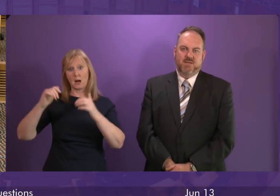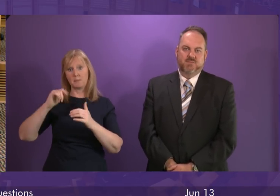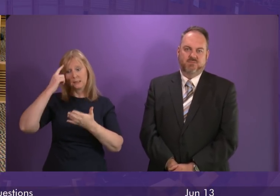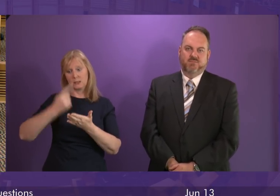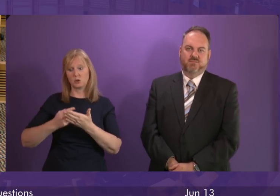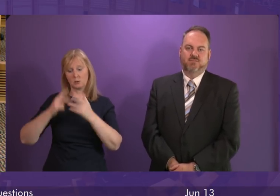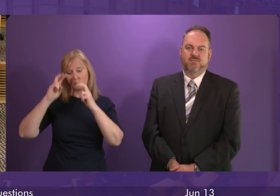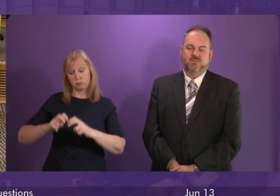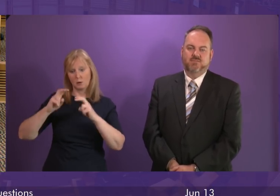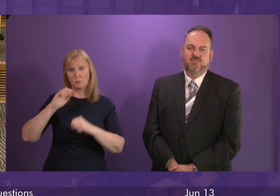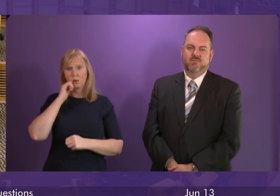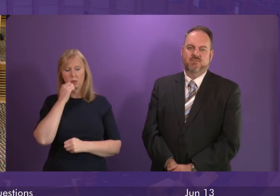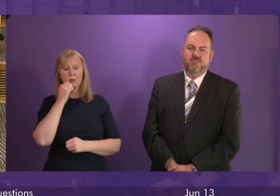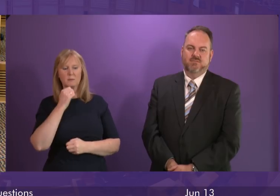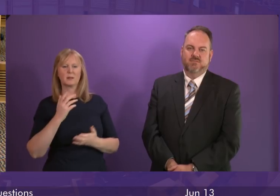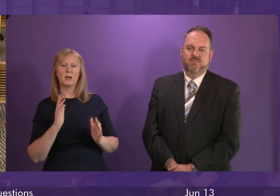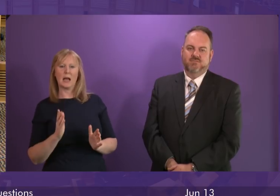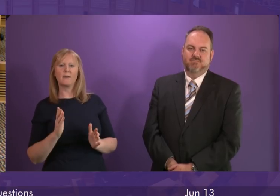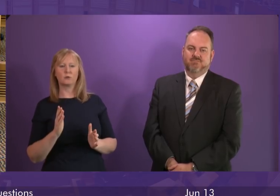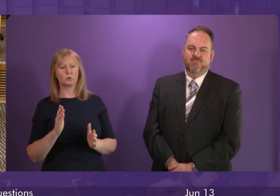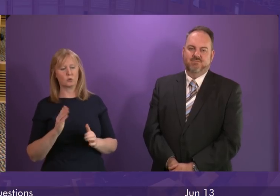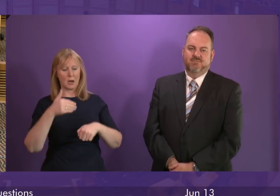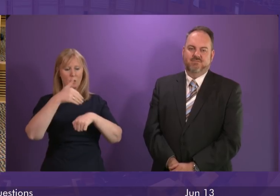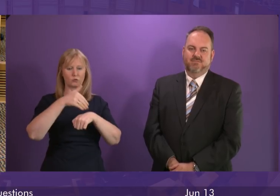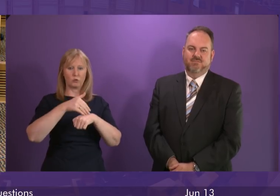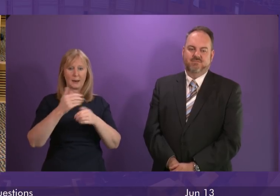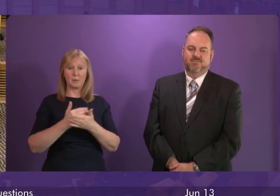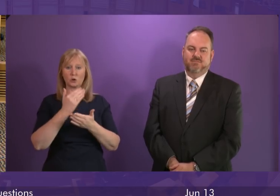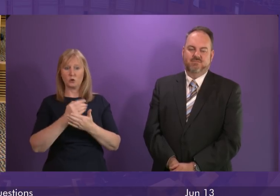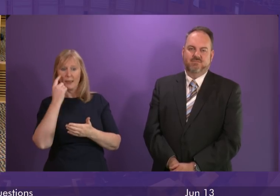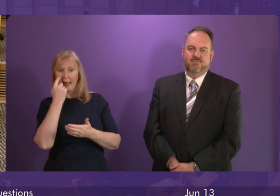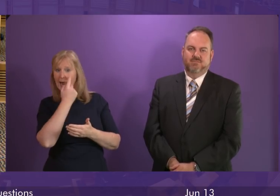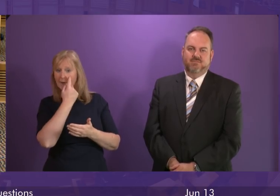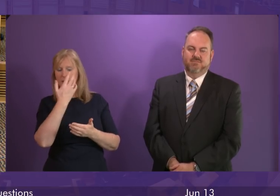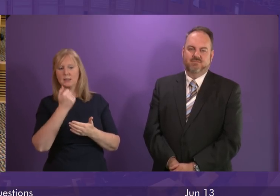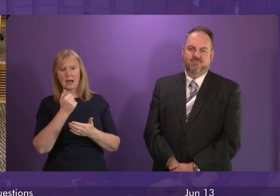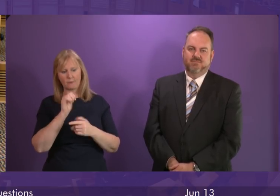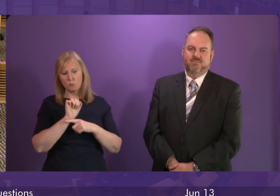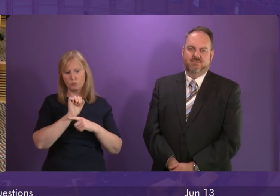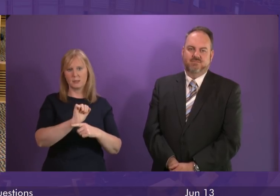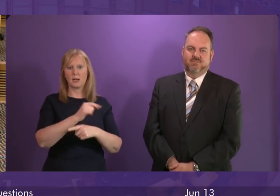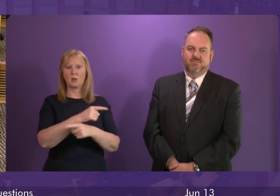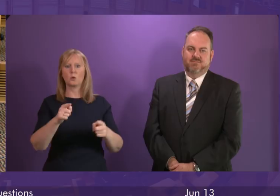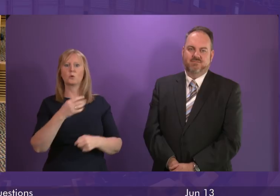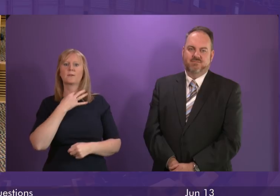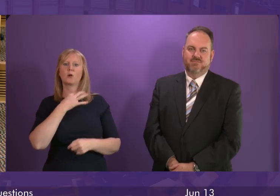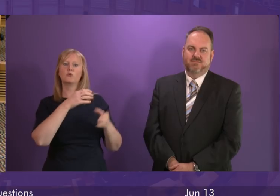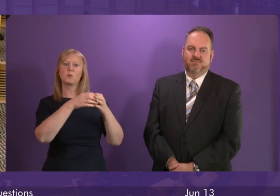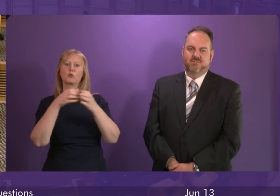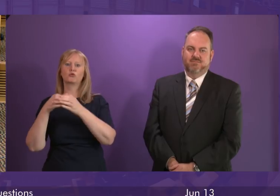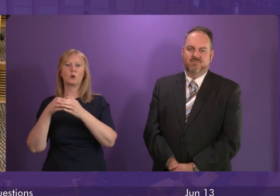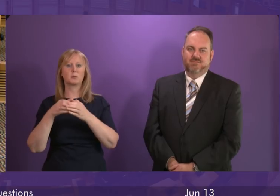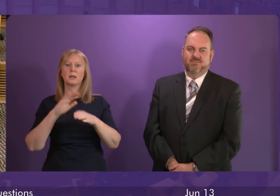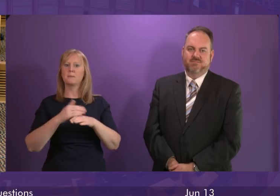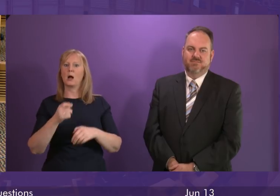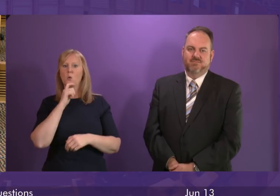aggravations to crime making sure that we have the right evidence base in place and that we're taking the right action to protect vulnerable groups whoever they are and we